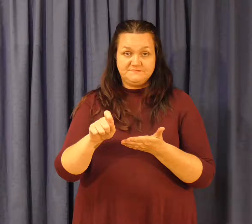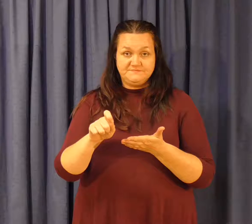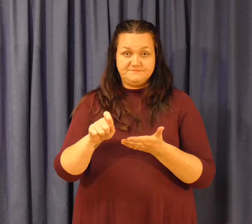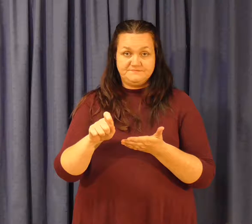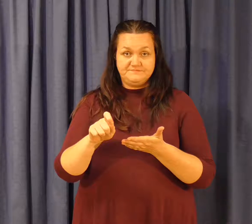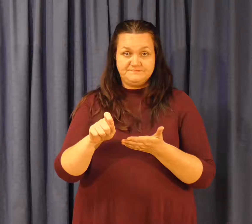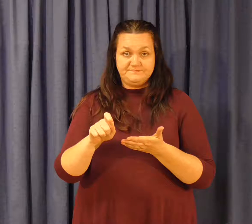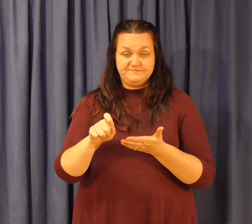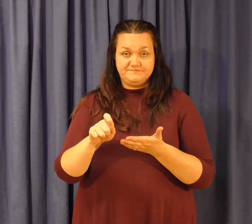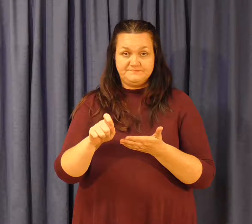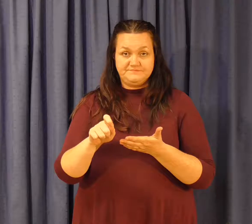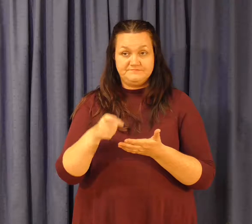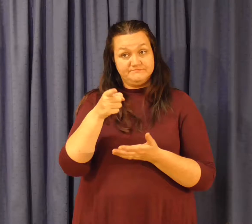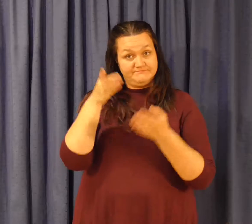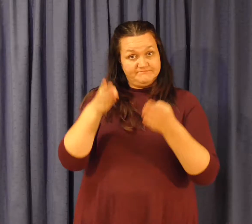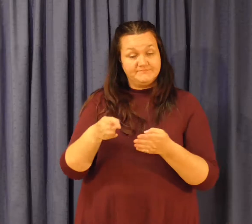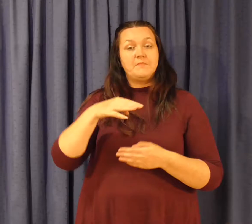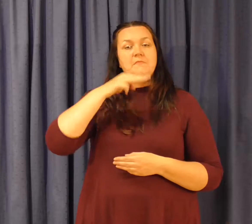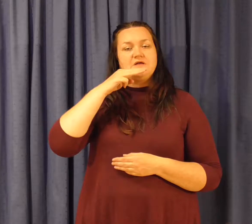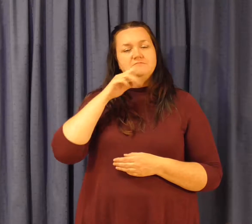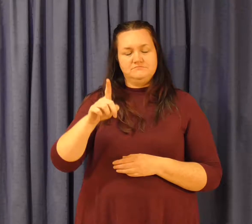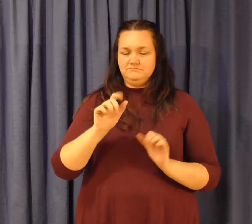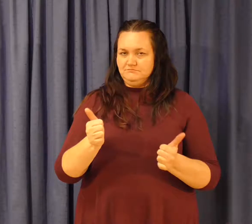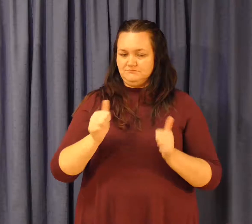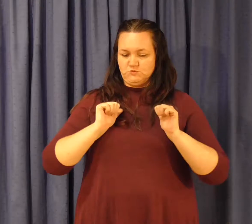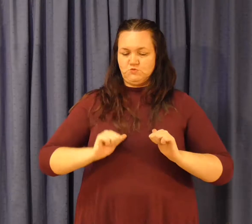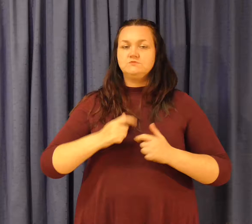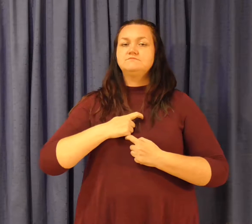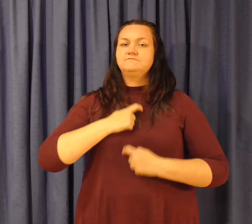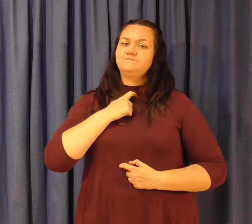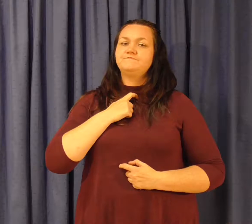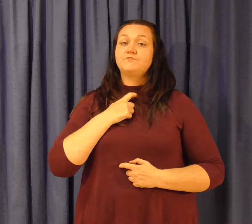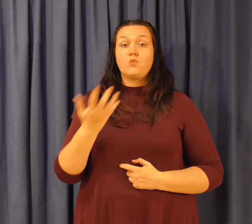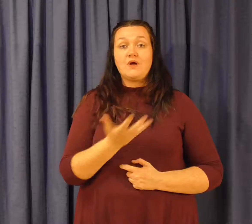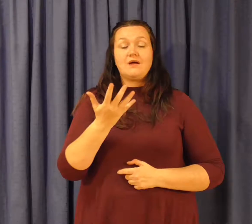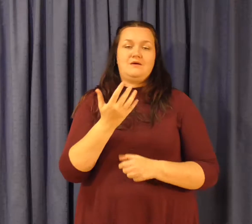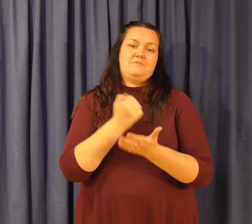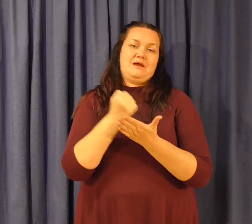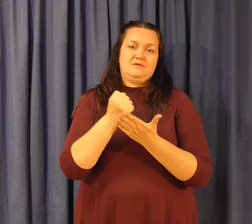This is Michael in his best suit and tie. At the bank. Asking for yet another loan.